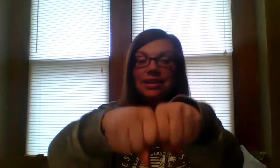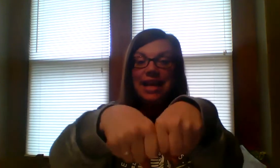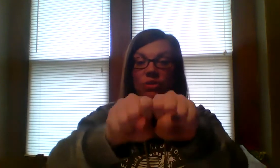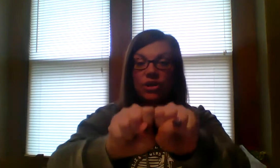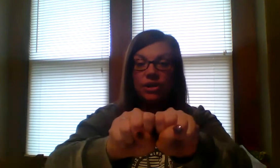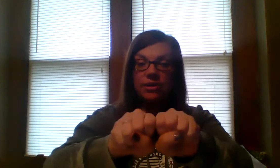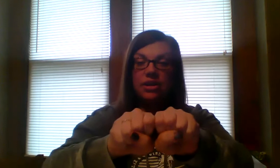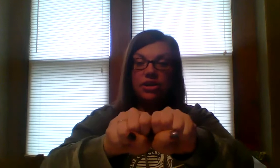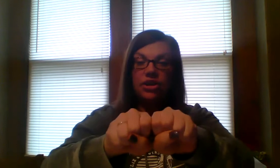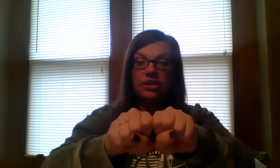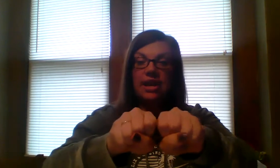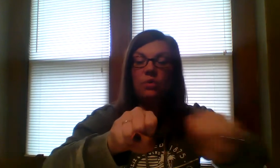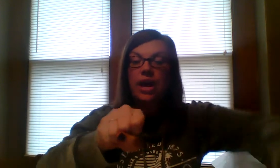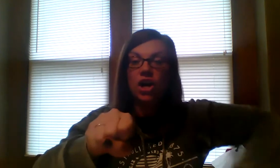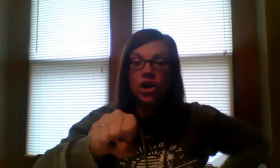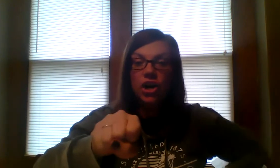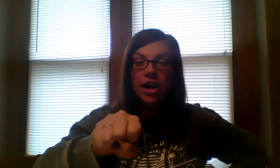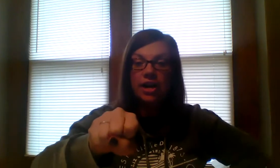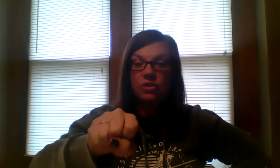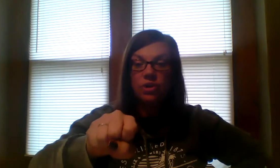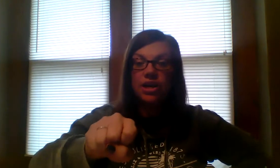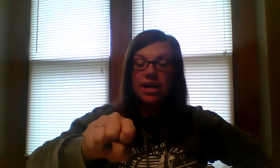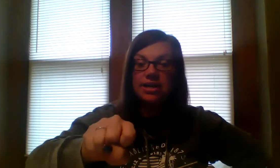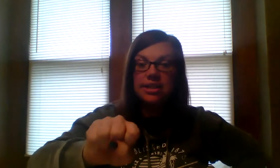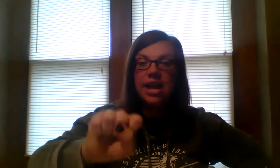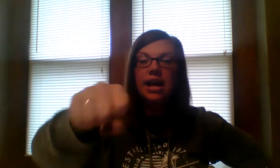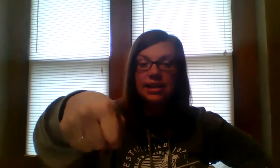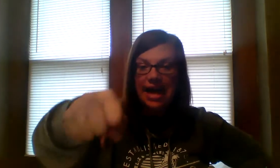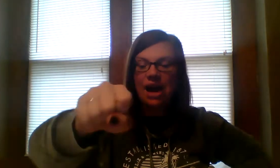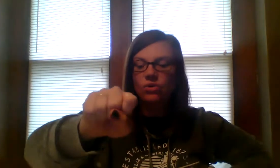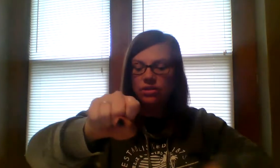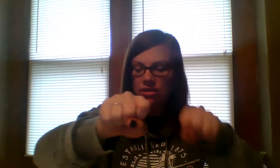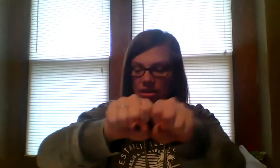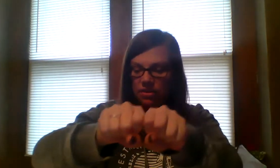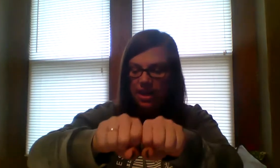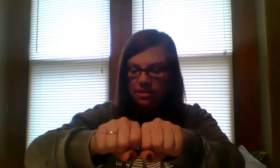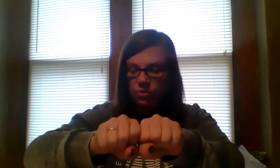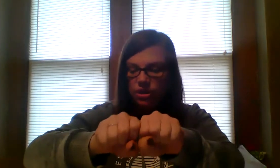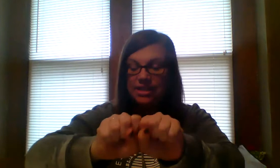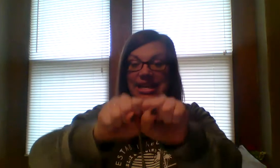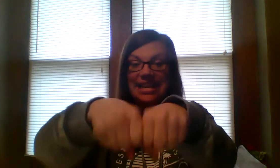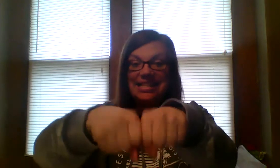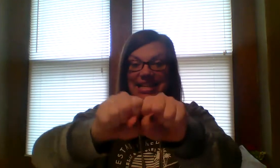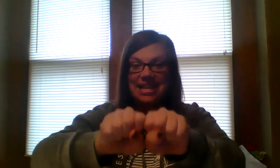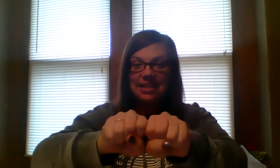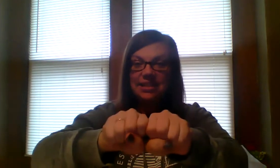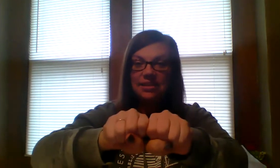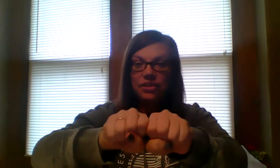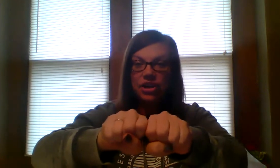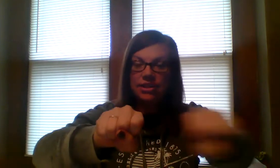louder. So You're going to take away er, and the word is loud. The next word is easiest. You're going to